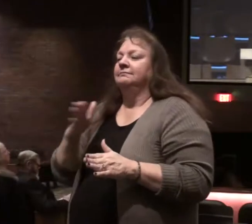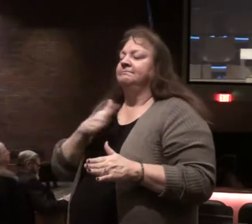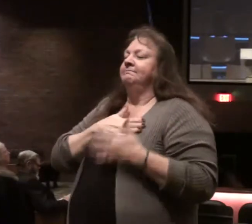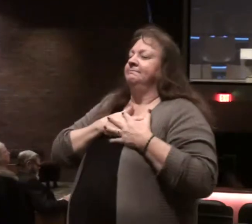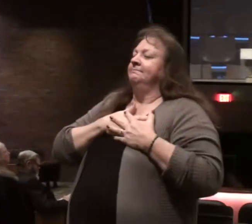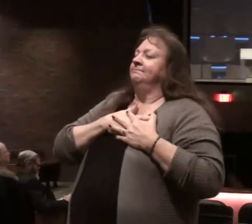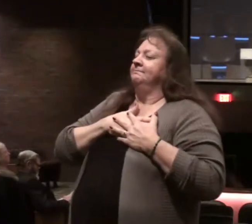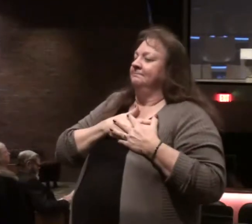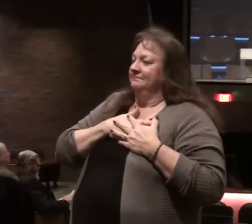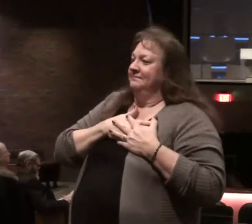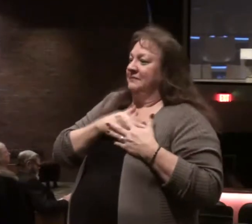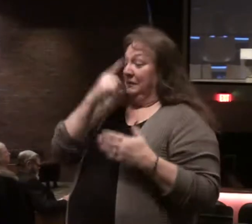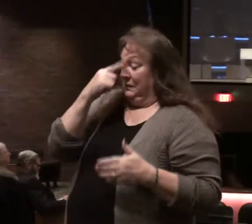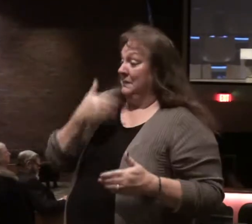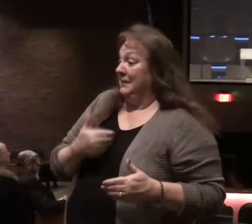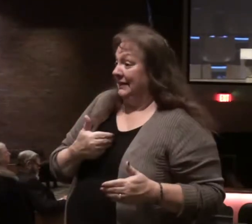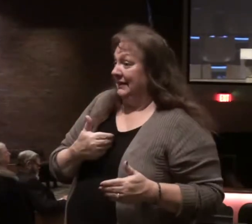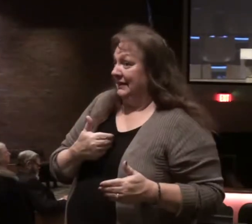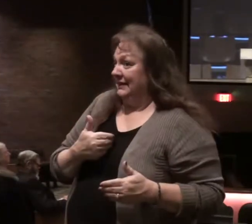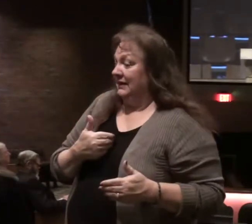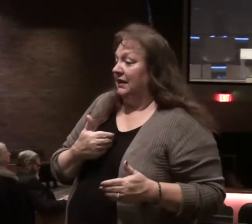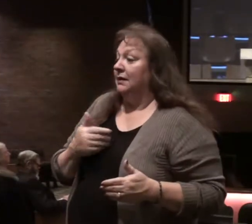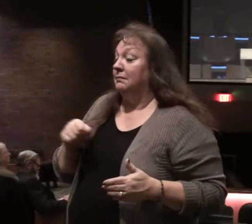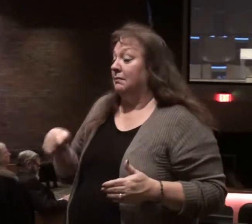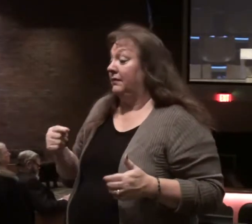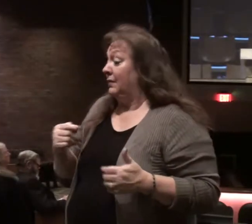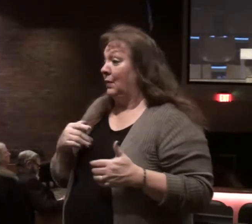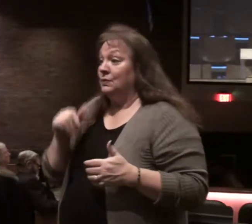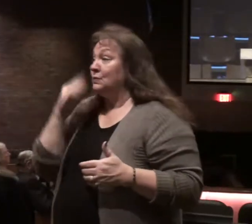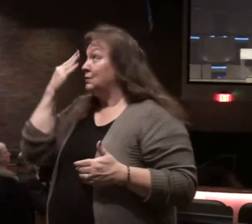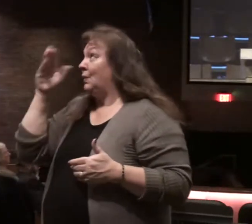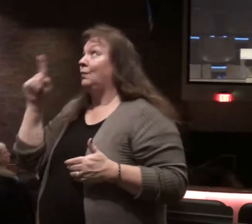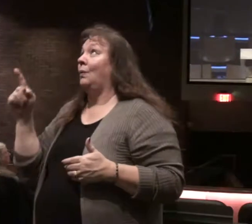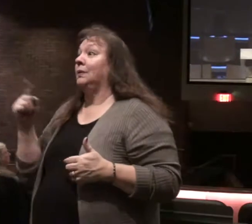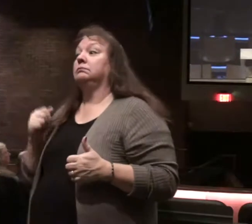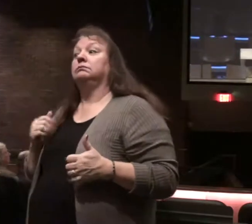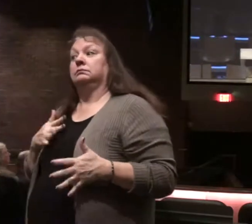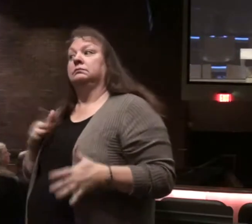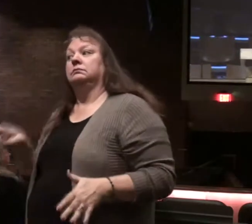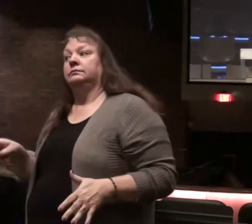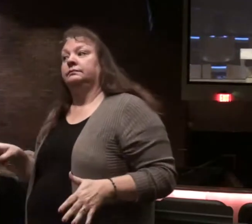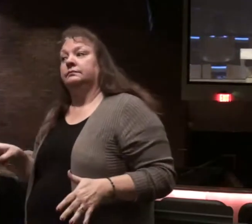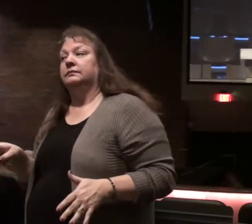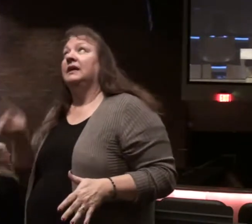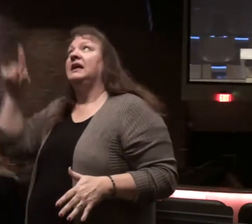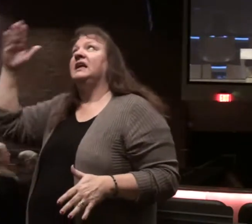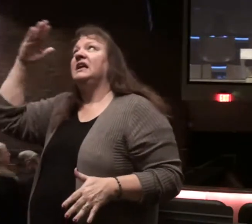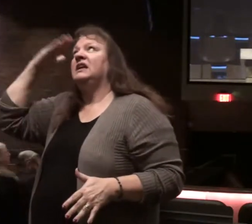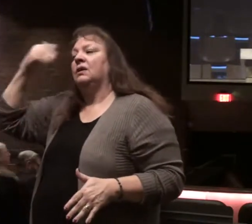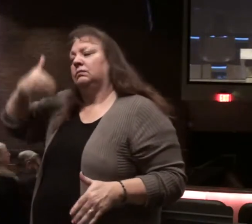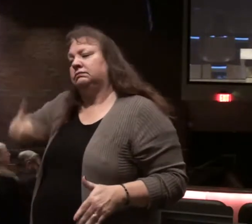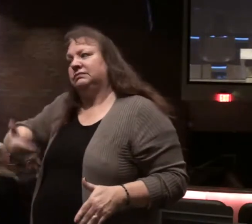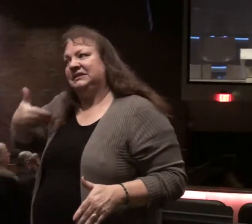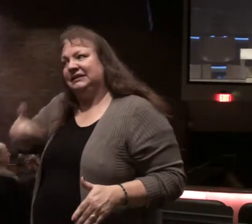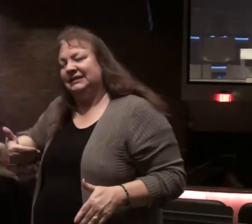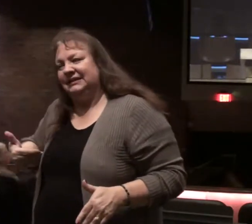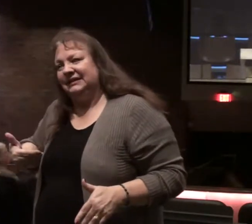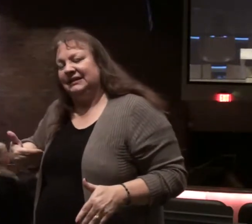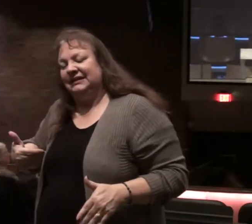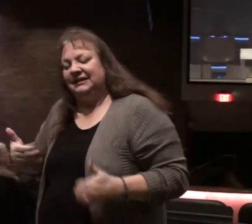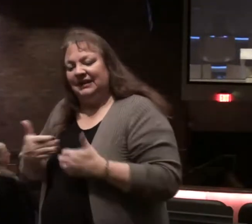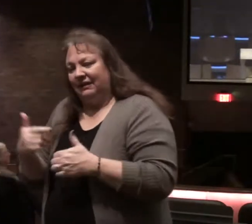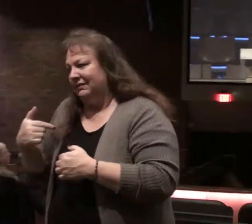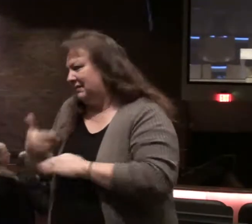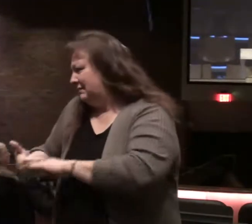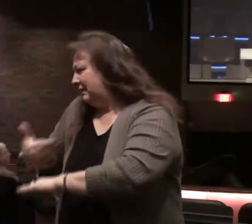for the believer also should be a terror for the unbeliever he knows us as we are he knows all we